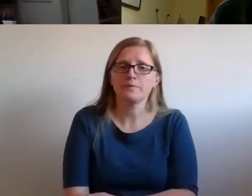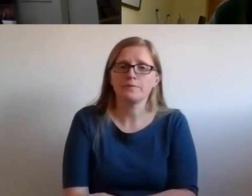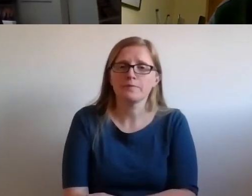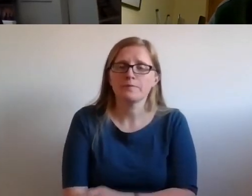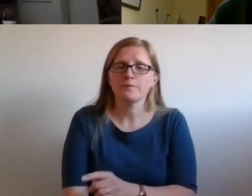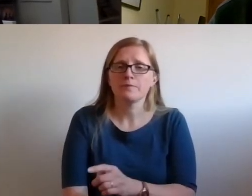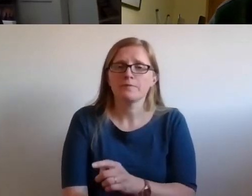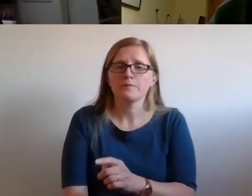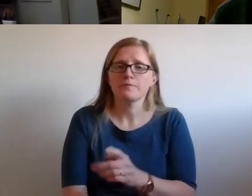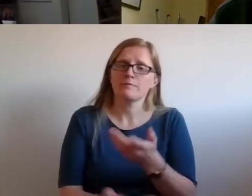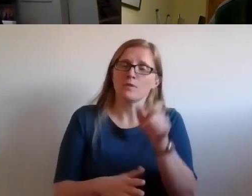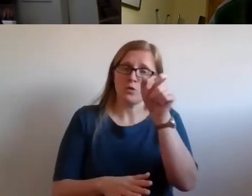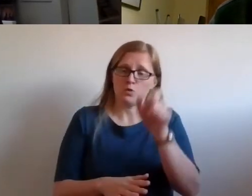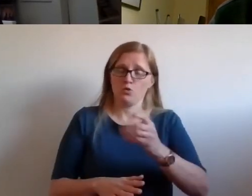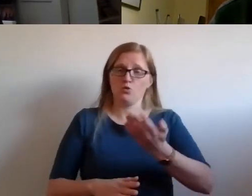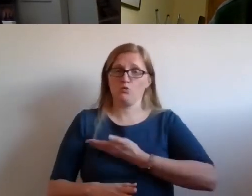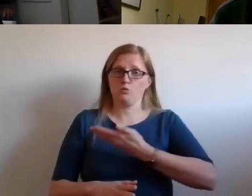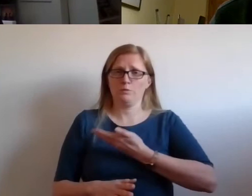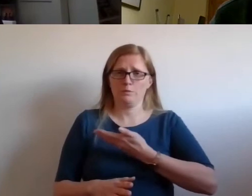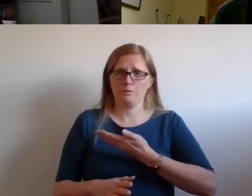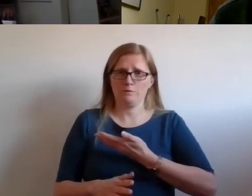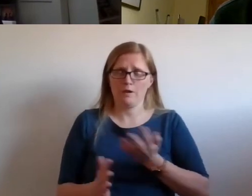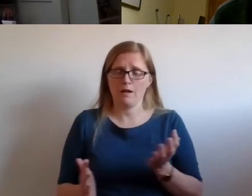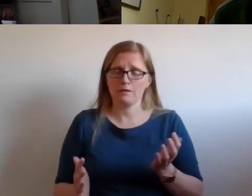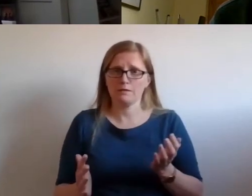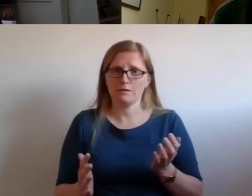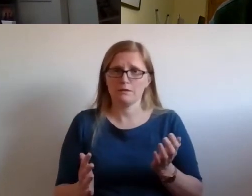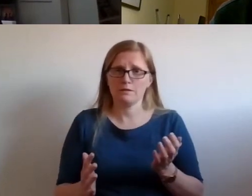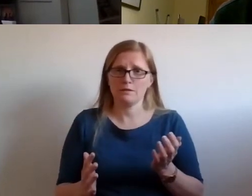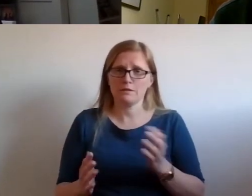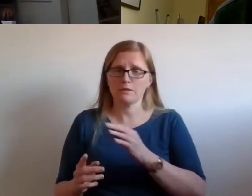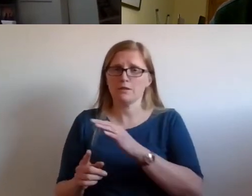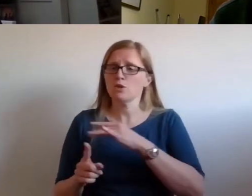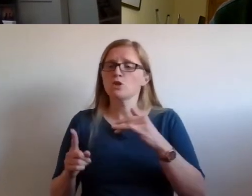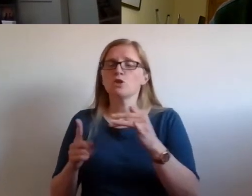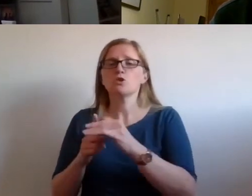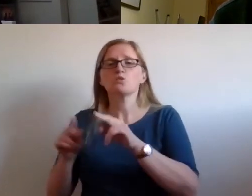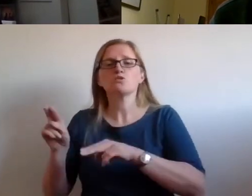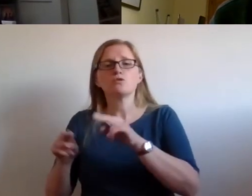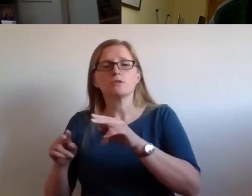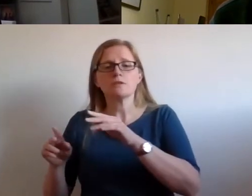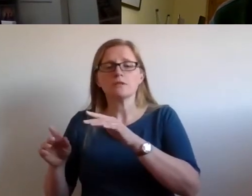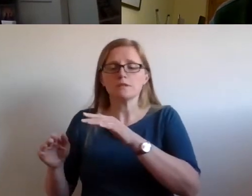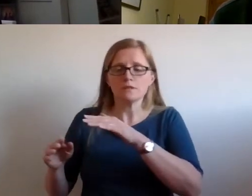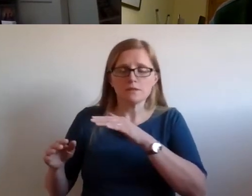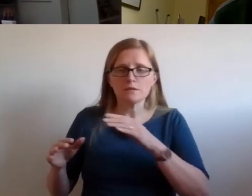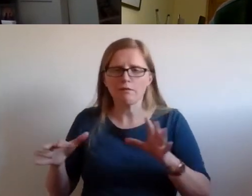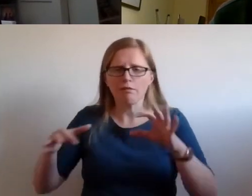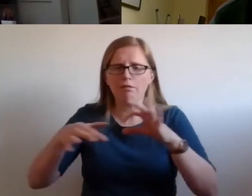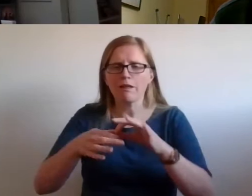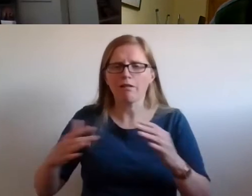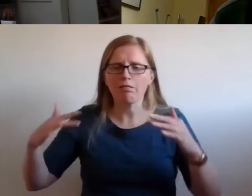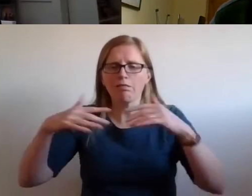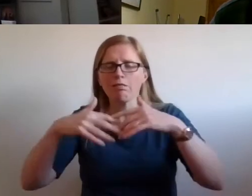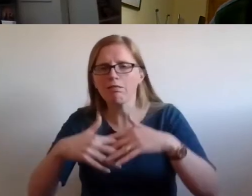deals with and perhaps advances more intersectional social justice. It's about, basically, the housing situation is very hard for